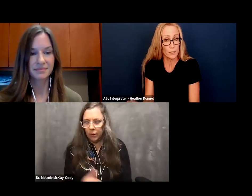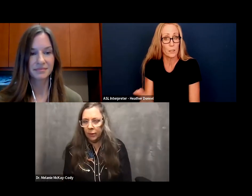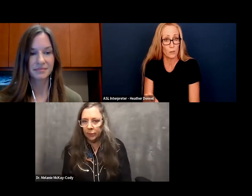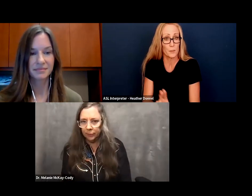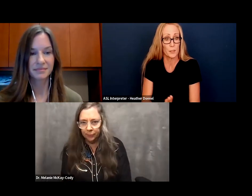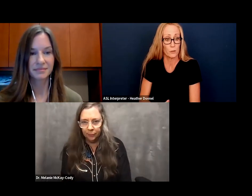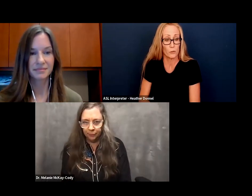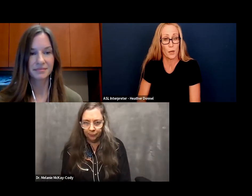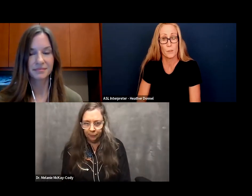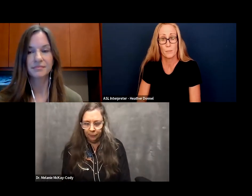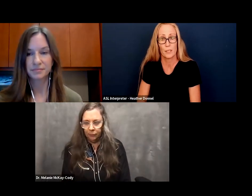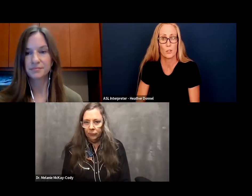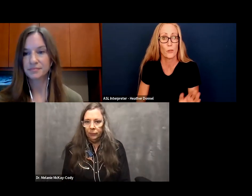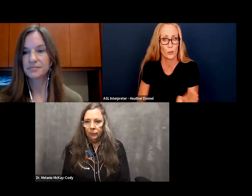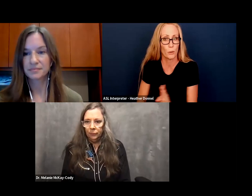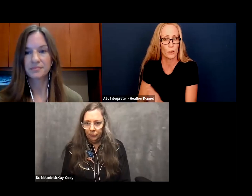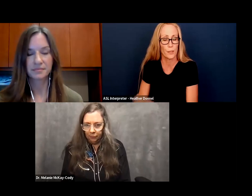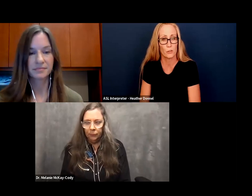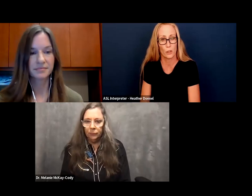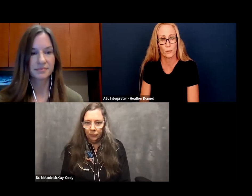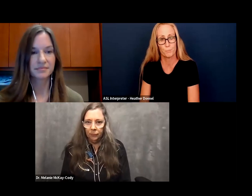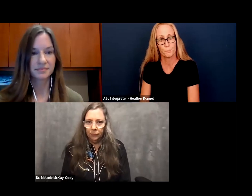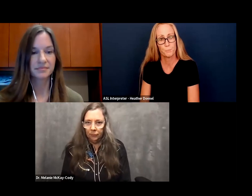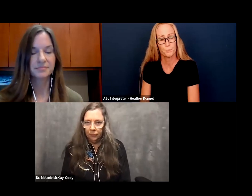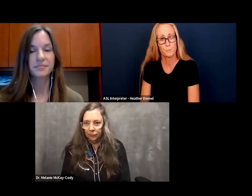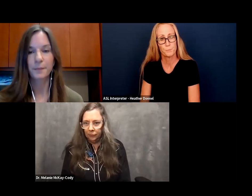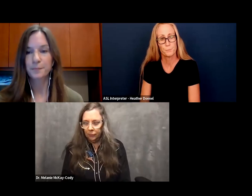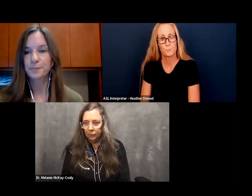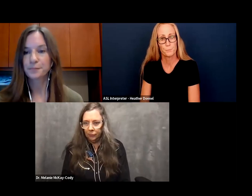different across the different tribes. That's the third part of that chart.